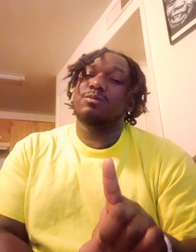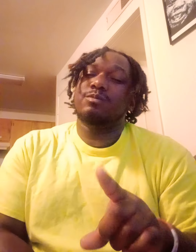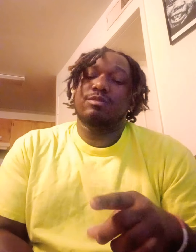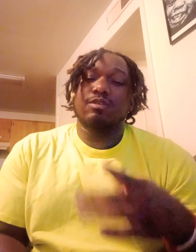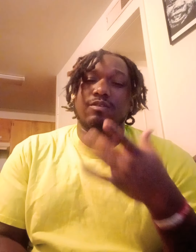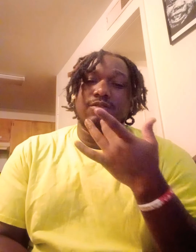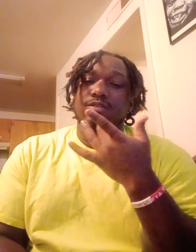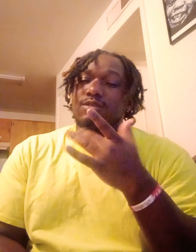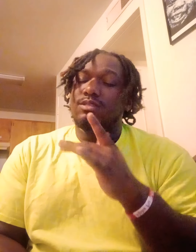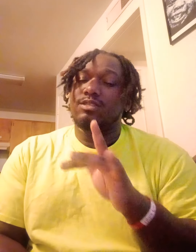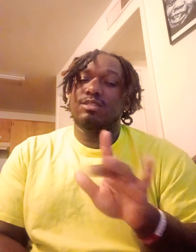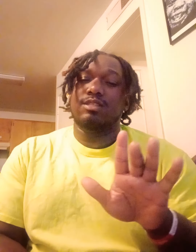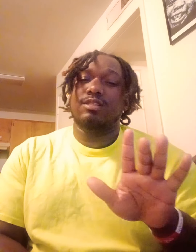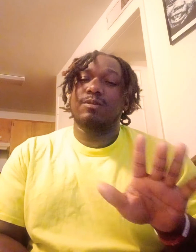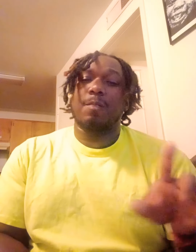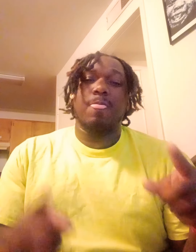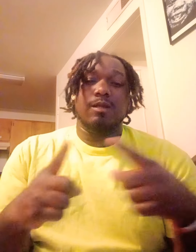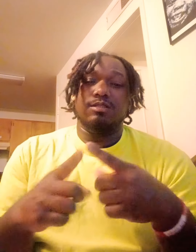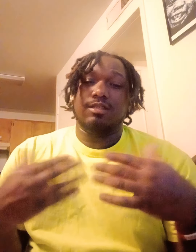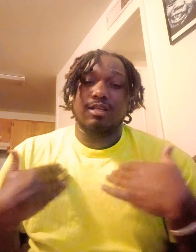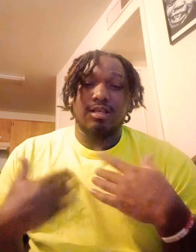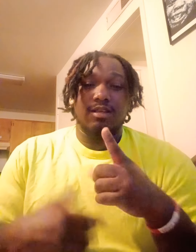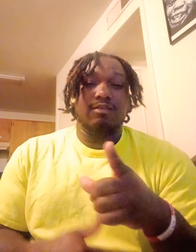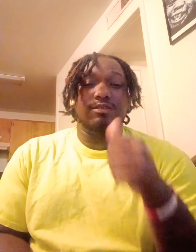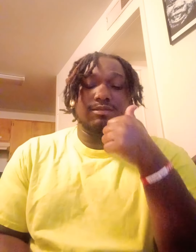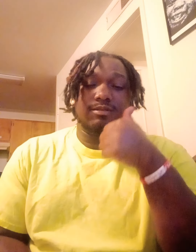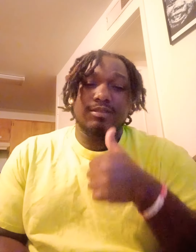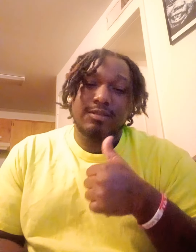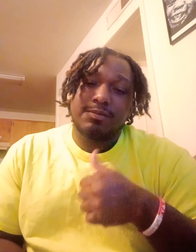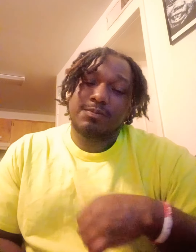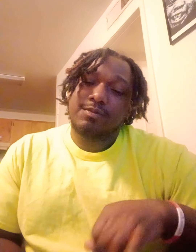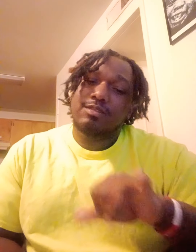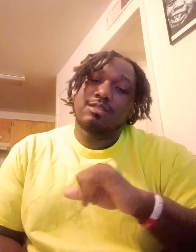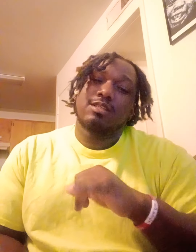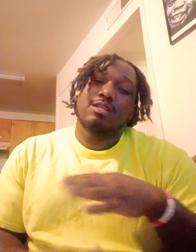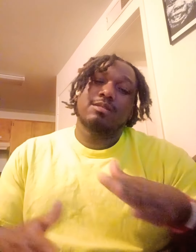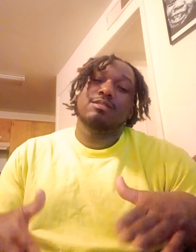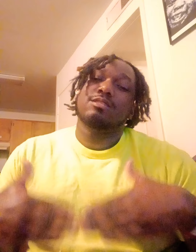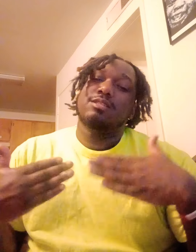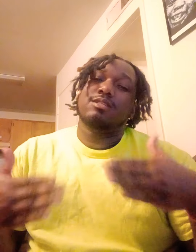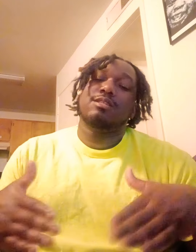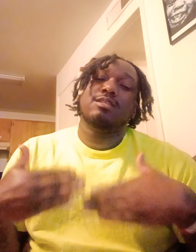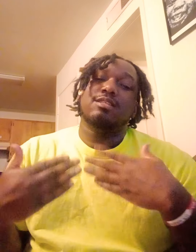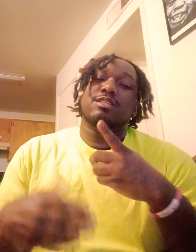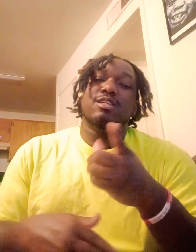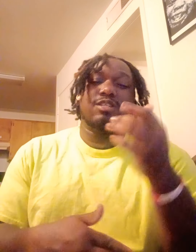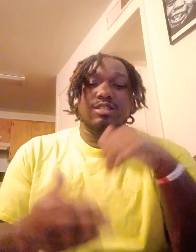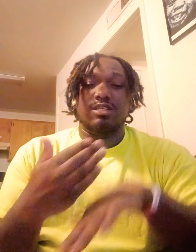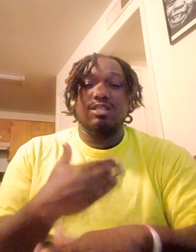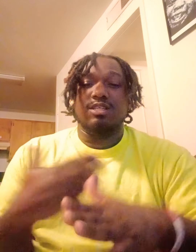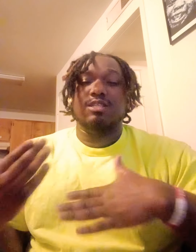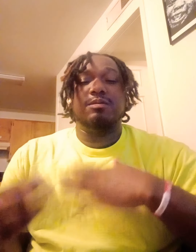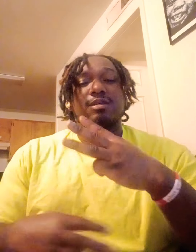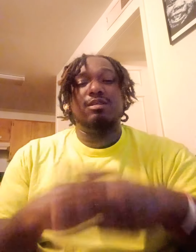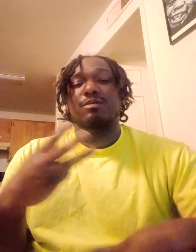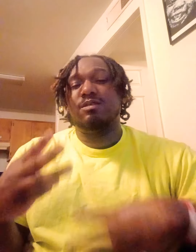I'm watching it to have you girl I'm so glad you're in my world